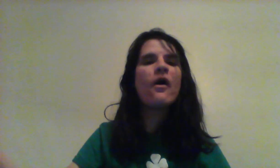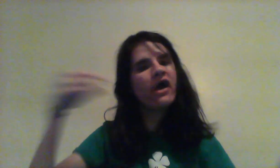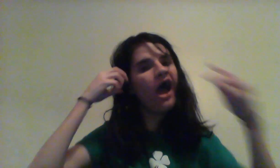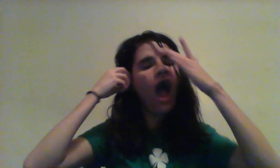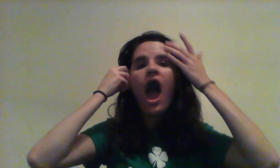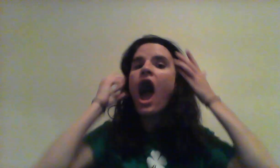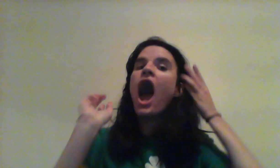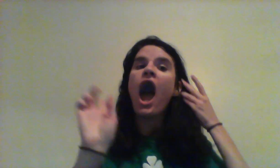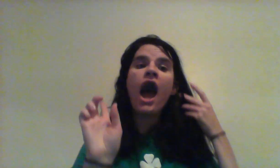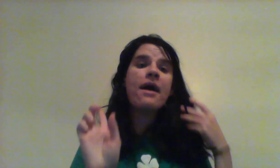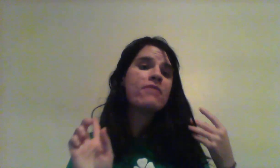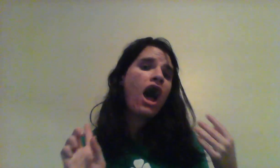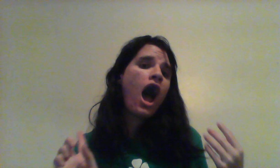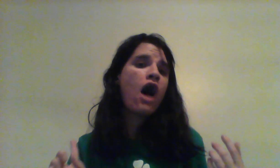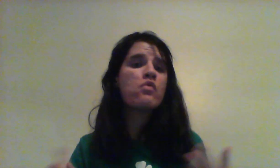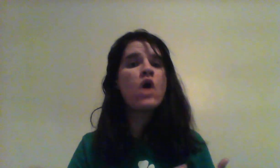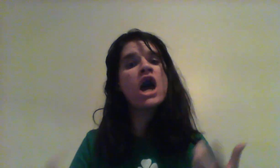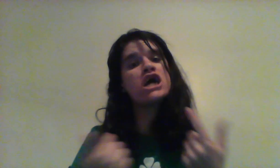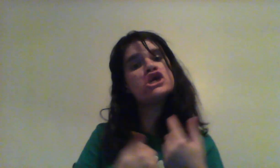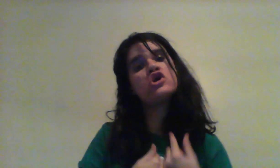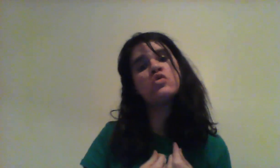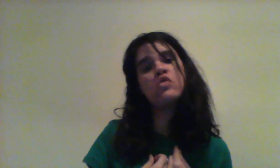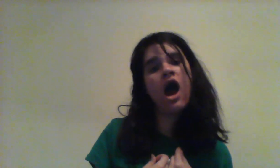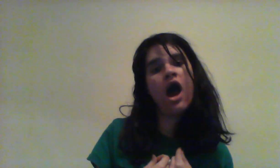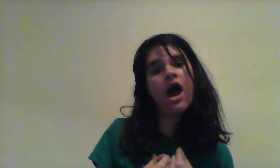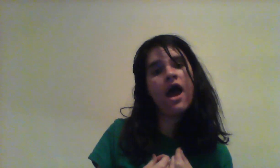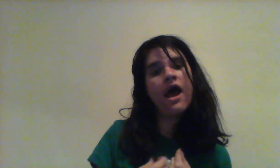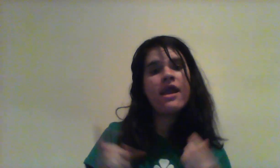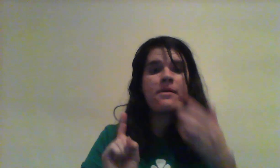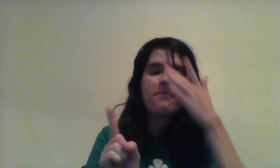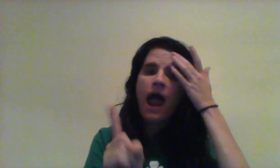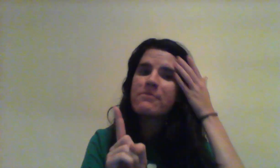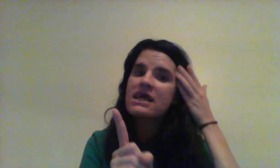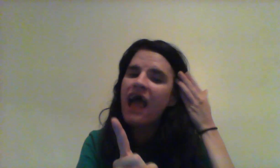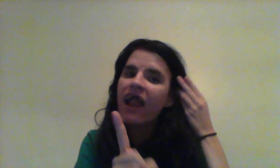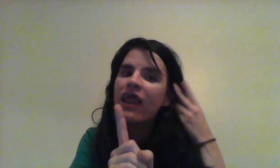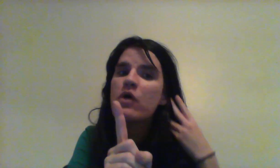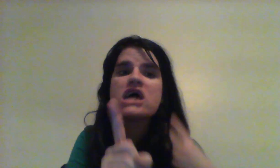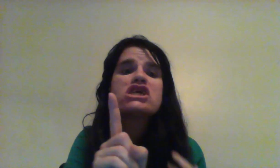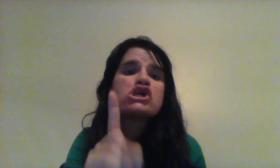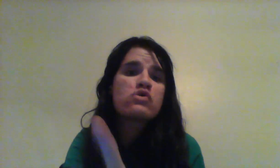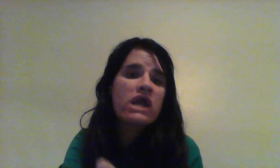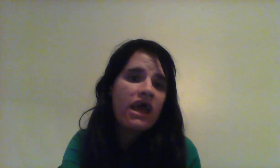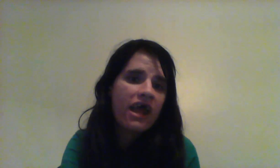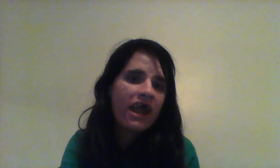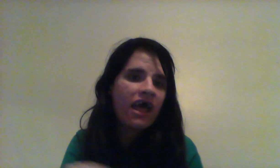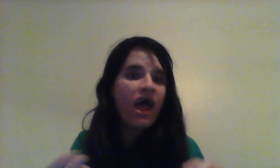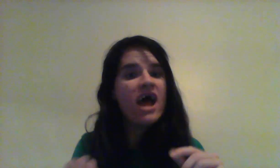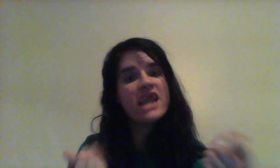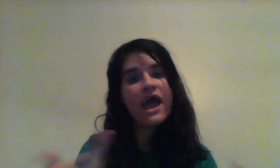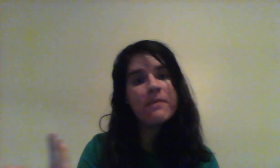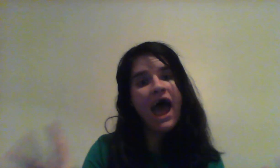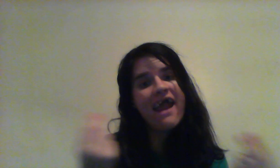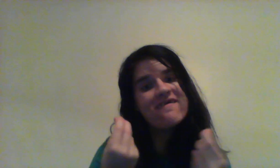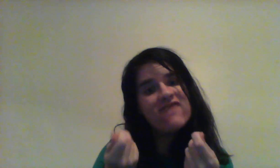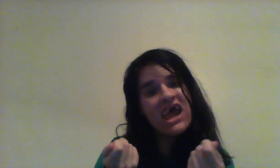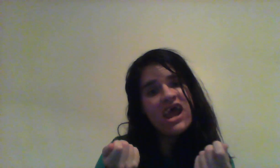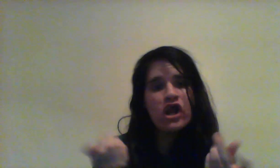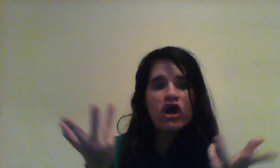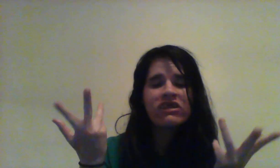I'm not what you want. But I'm exactly what you need. Take a bite and feel your